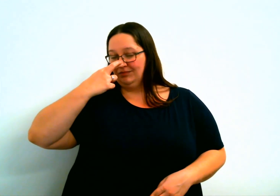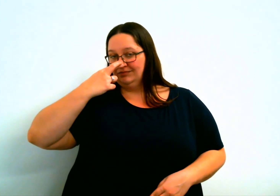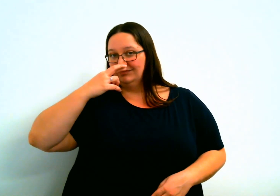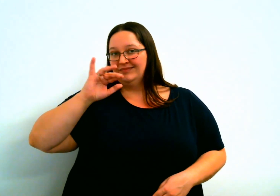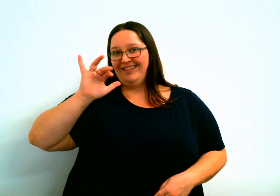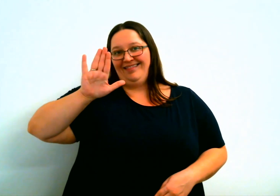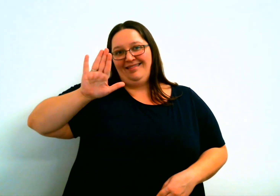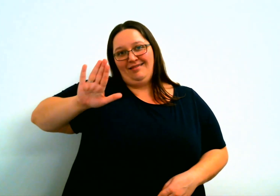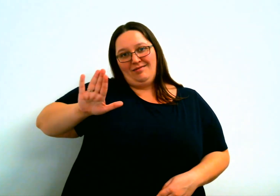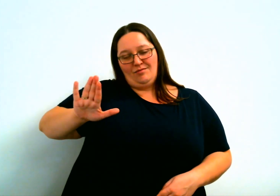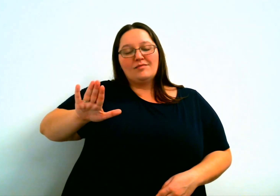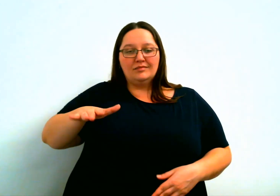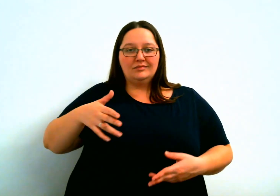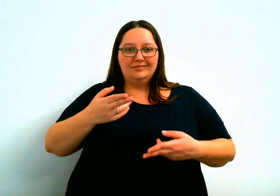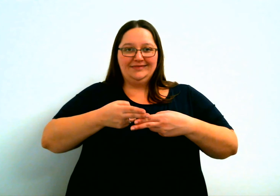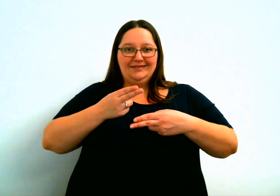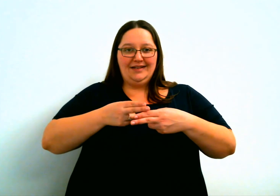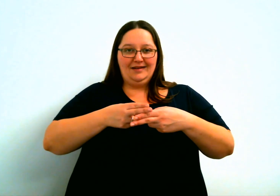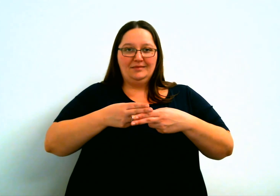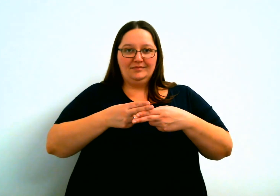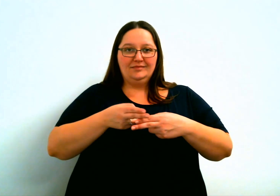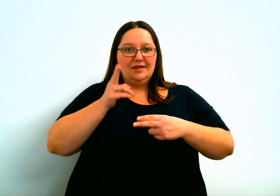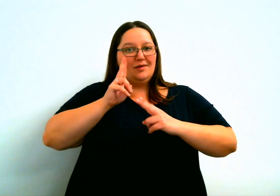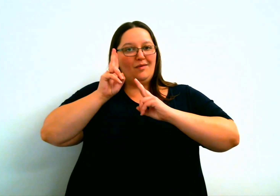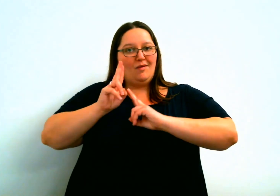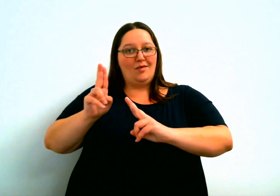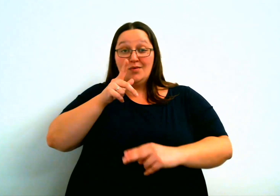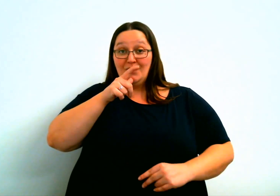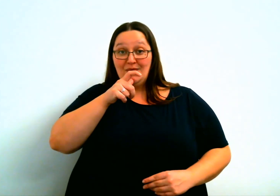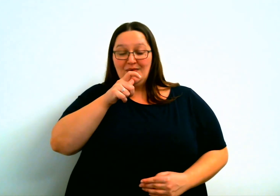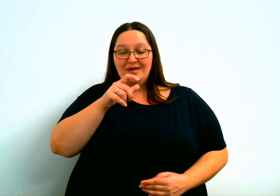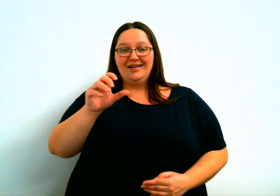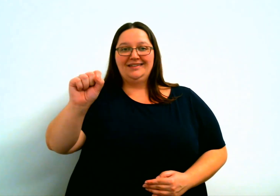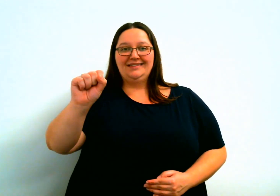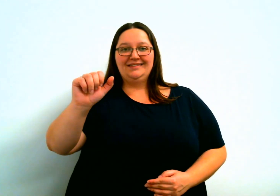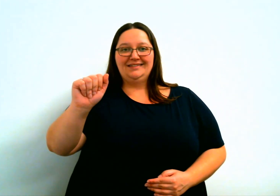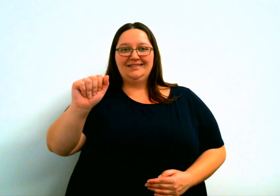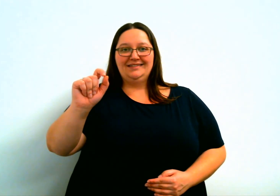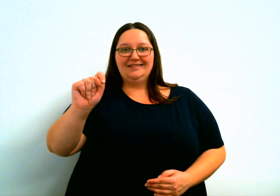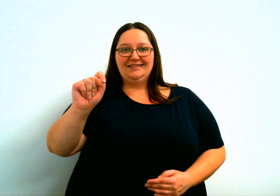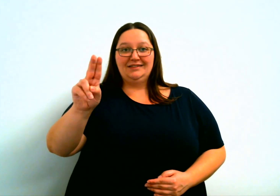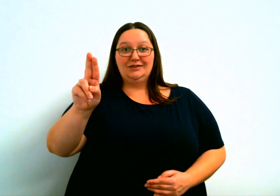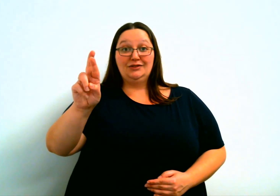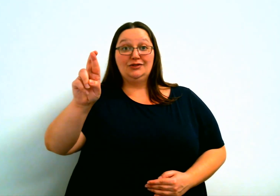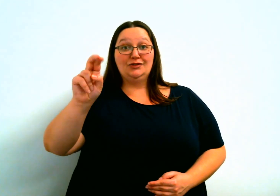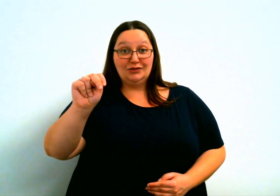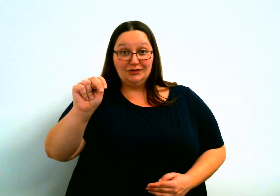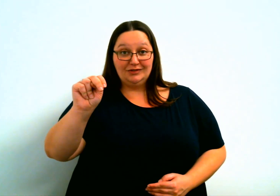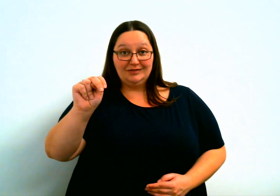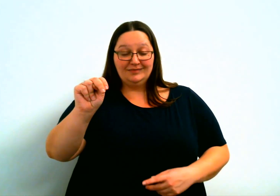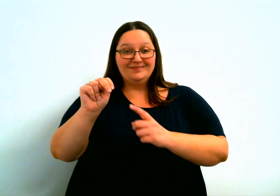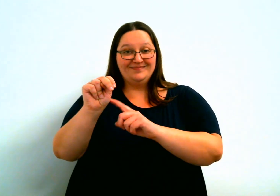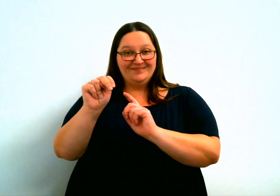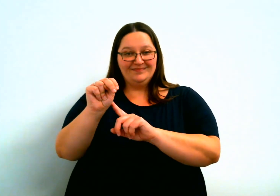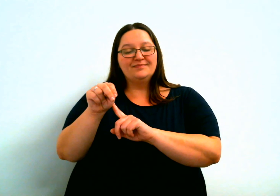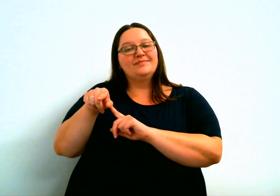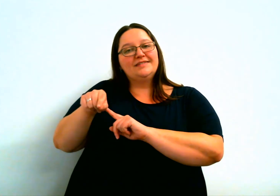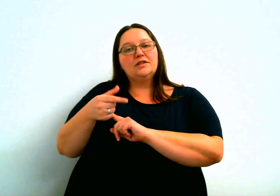Saturday, we still use the Roman name for that day in order to honor Saturn.